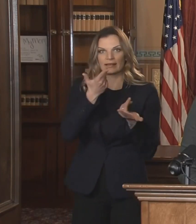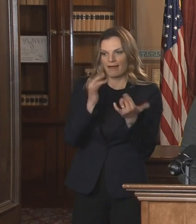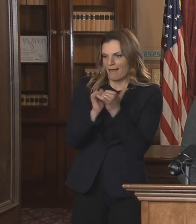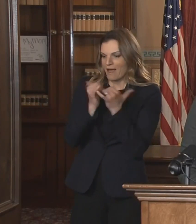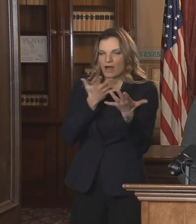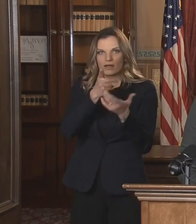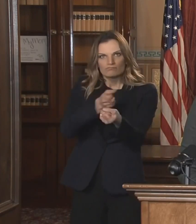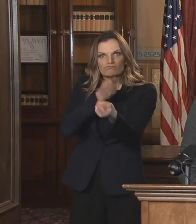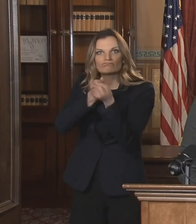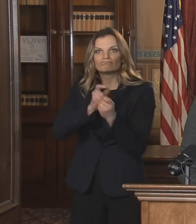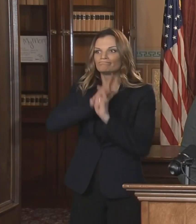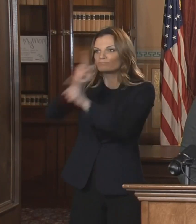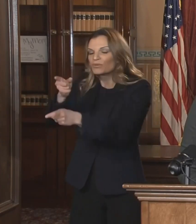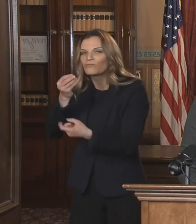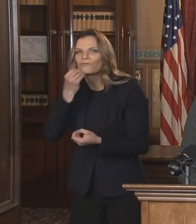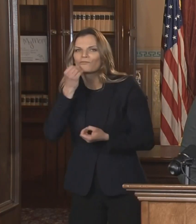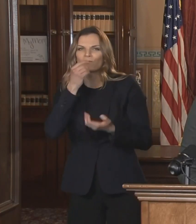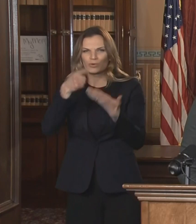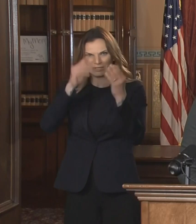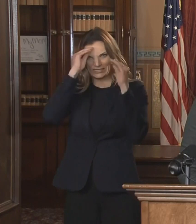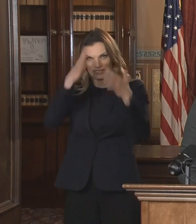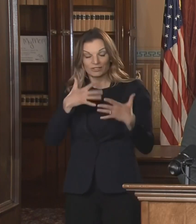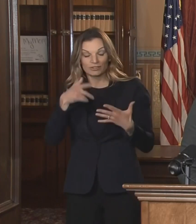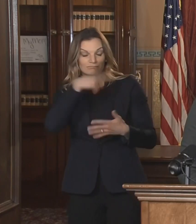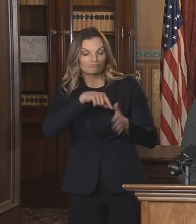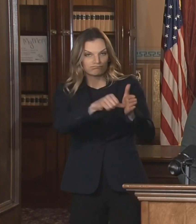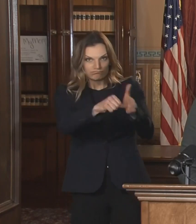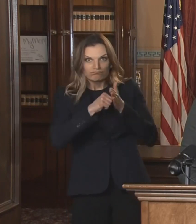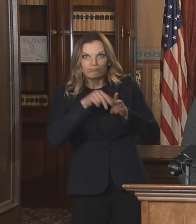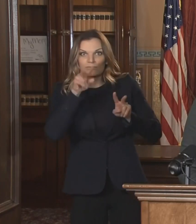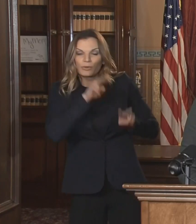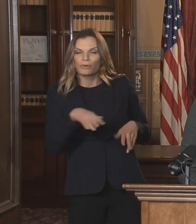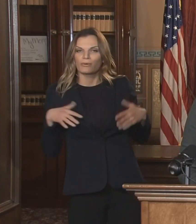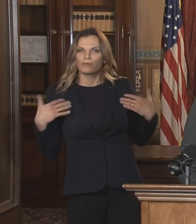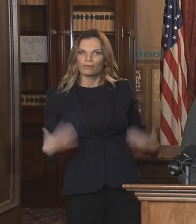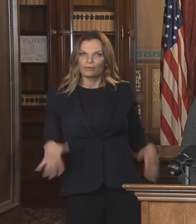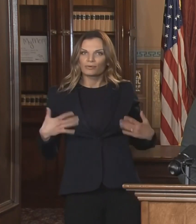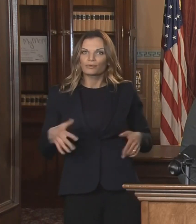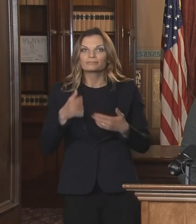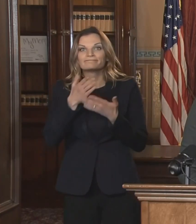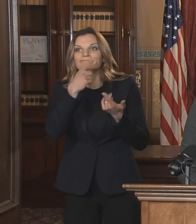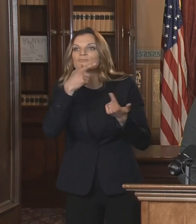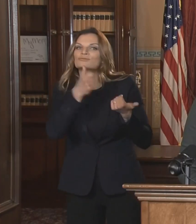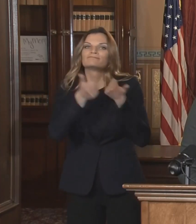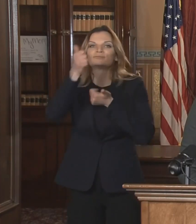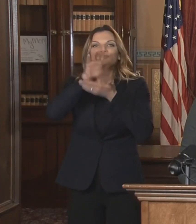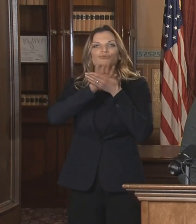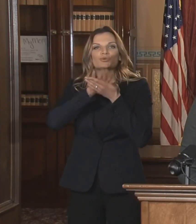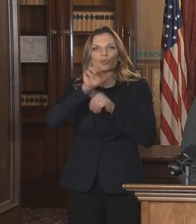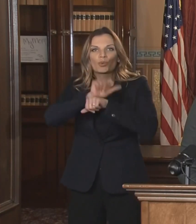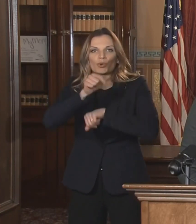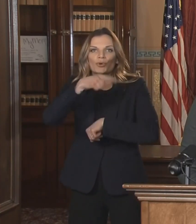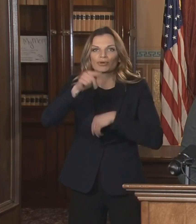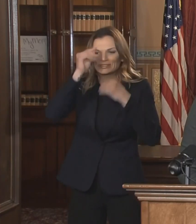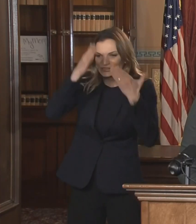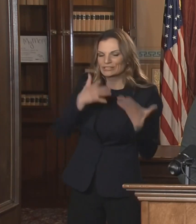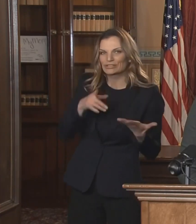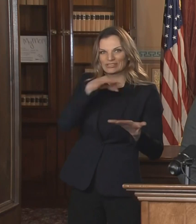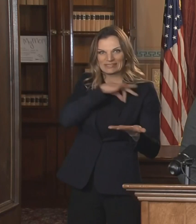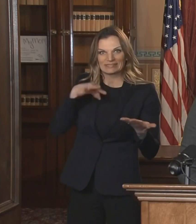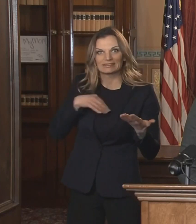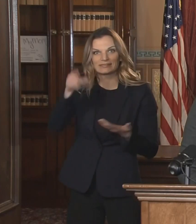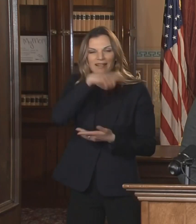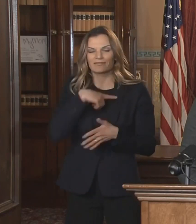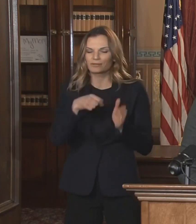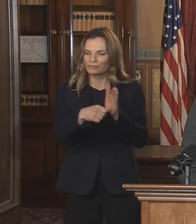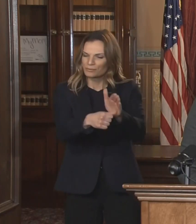students and their families across Michigan. The work of our school administrators, teachers, and support staff